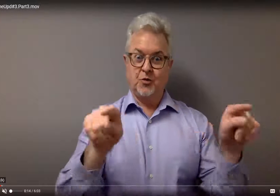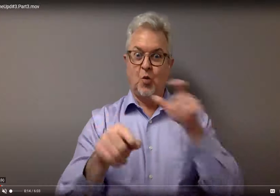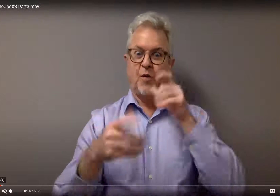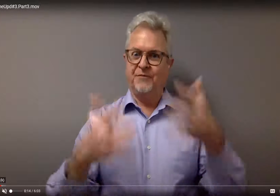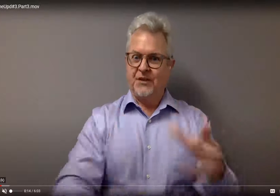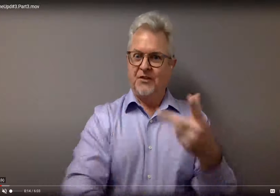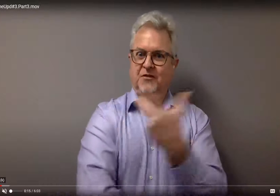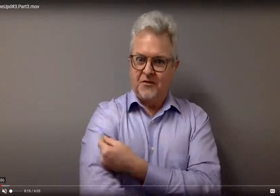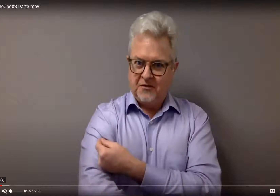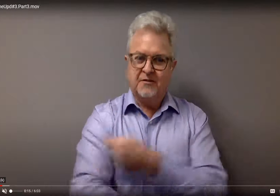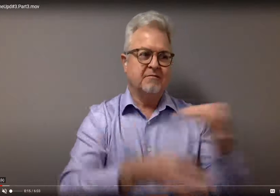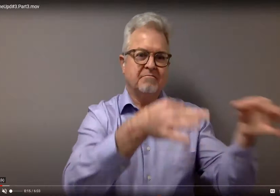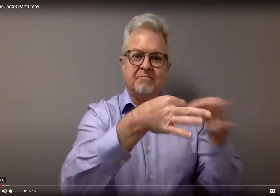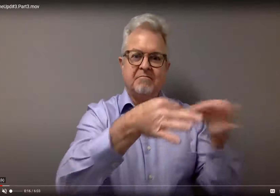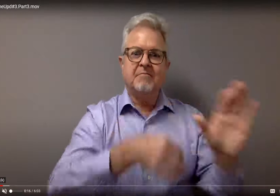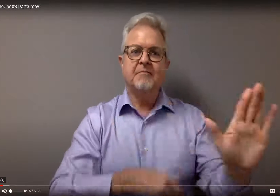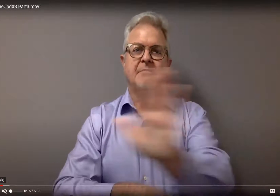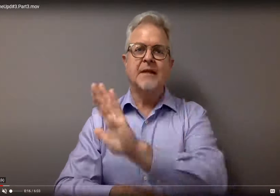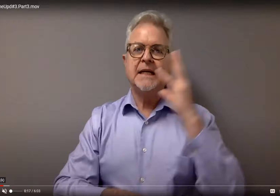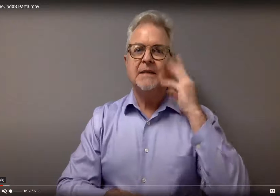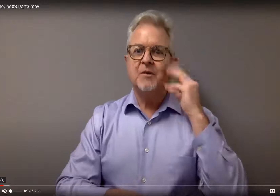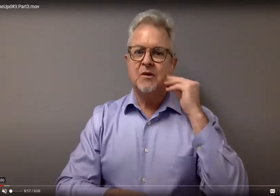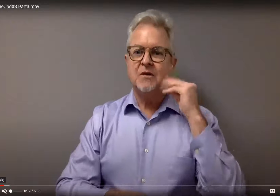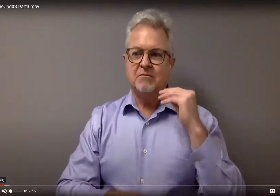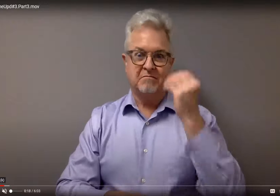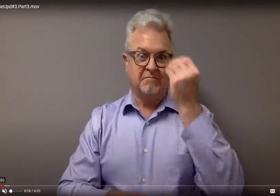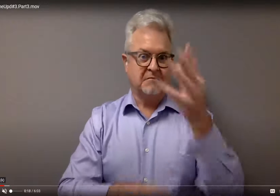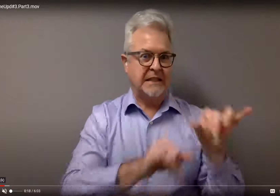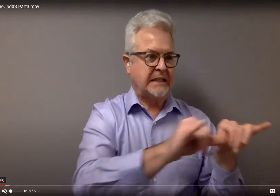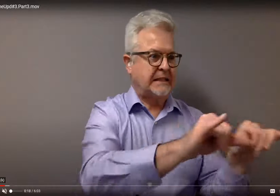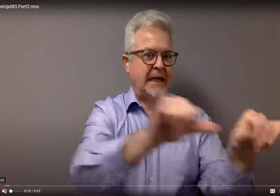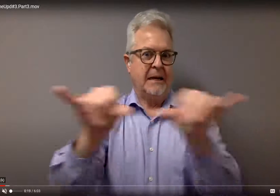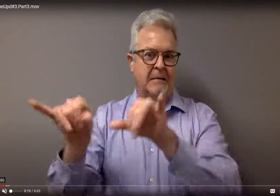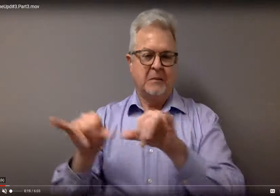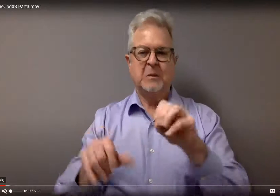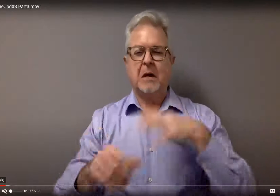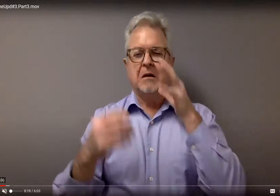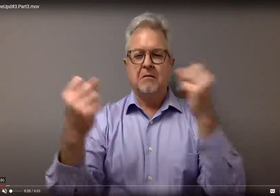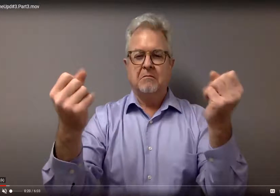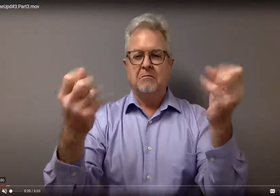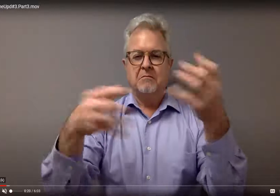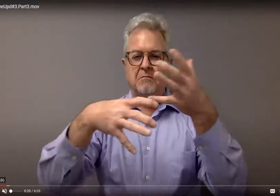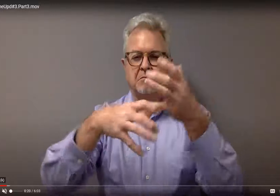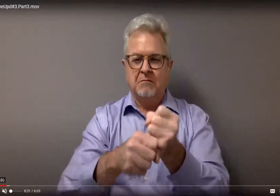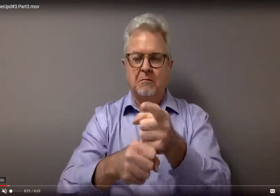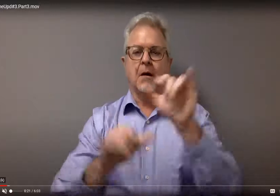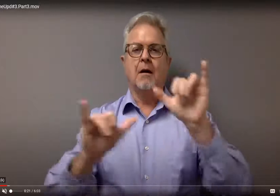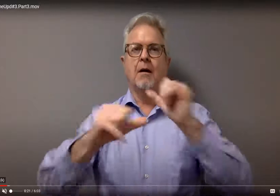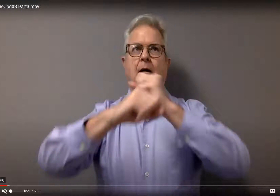happen. I have talked to two senior citizens and one interpreter who have gotten the vaccine, and their